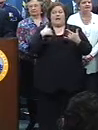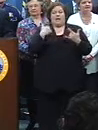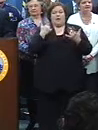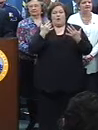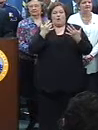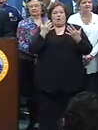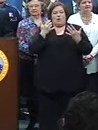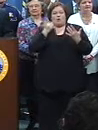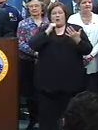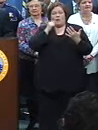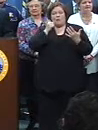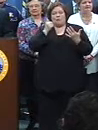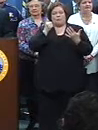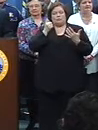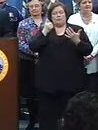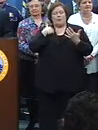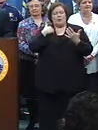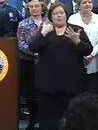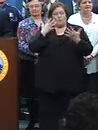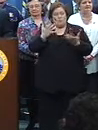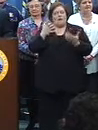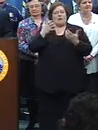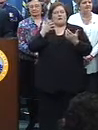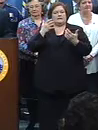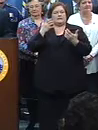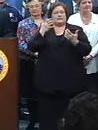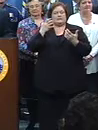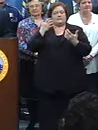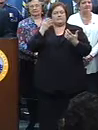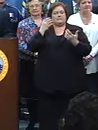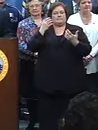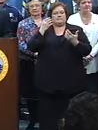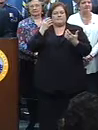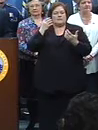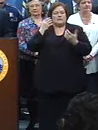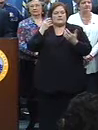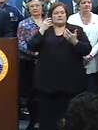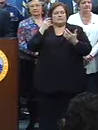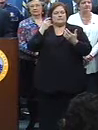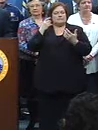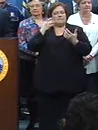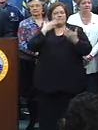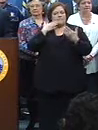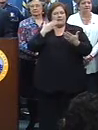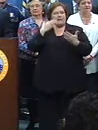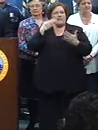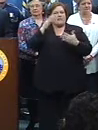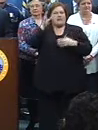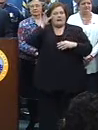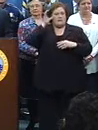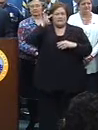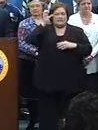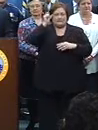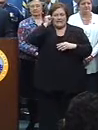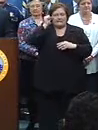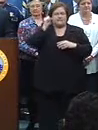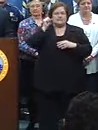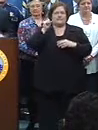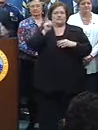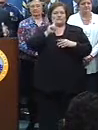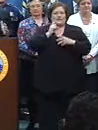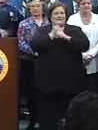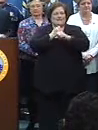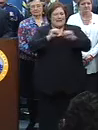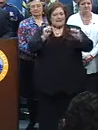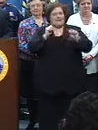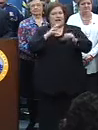unrecognized was the extraordinary level of common sense, common courtesy, common safety, and